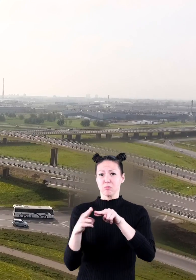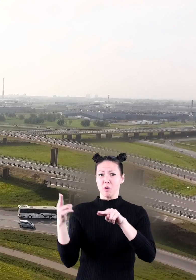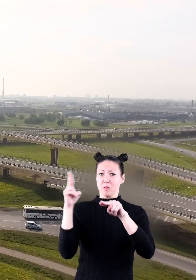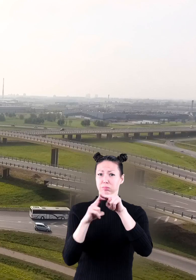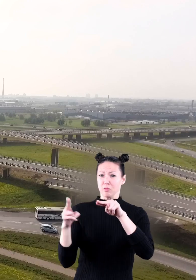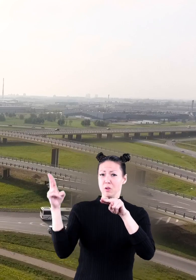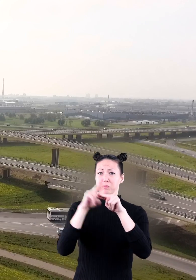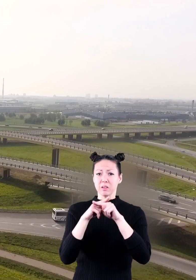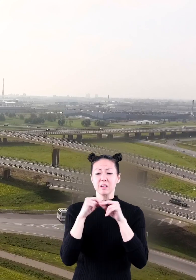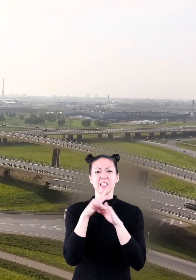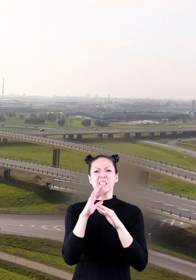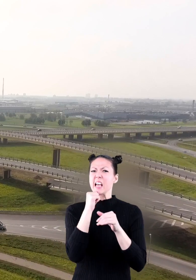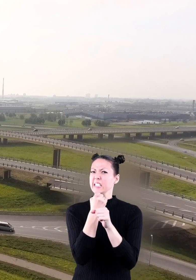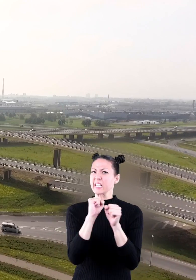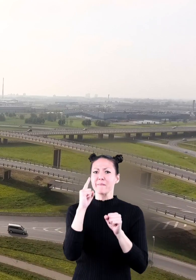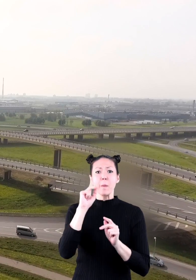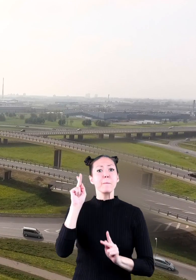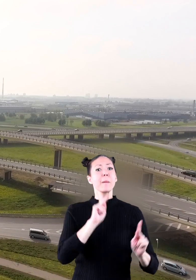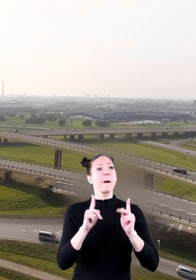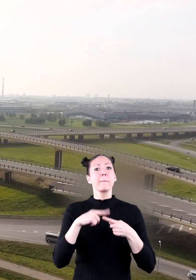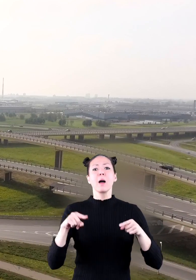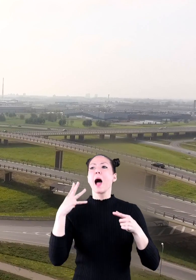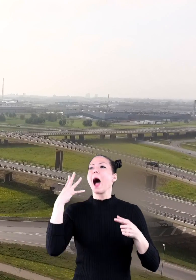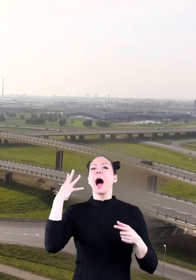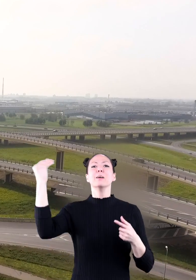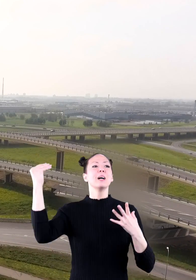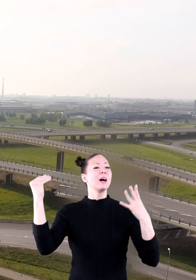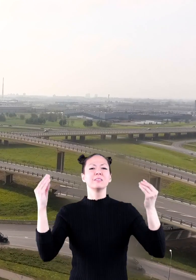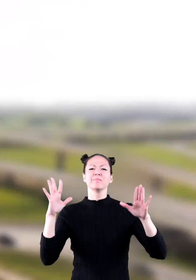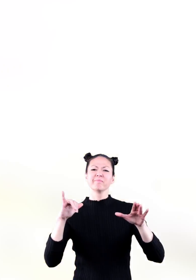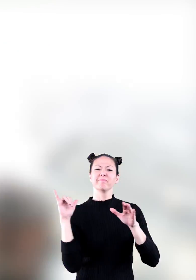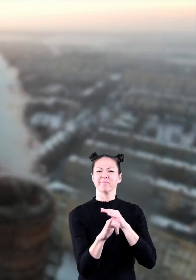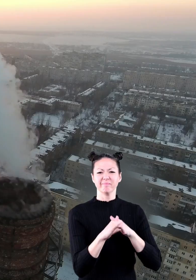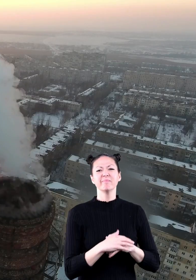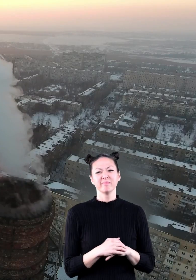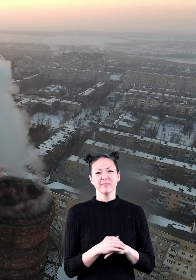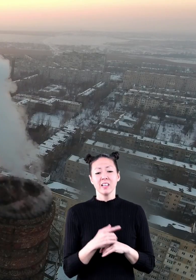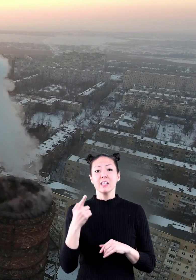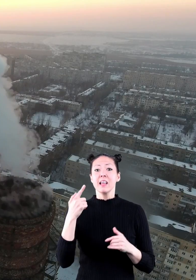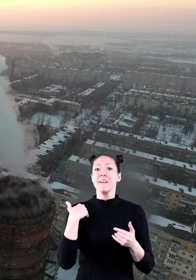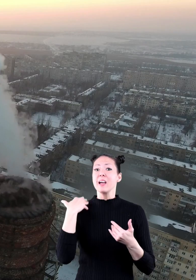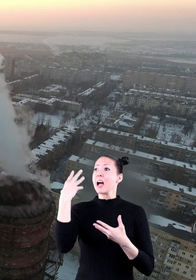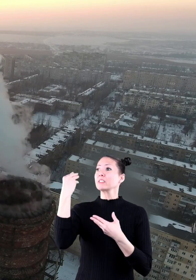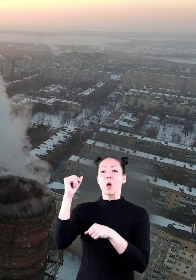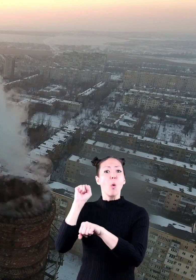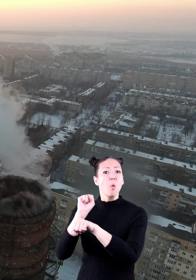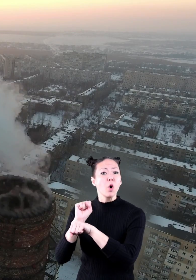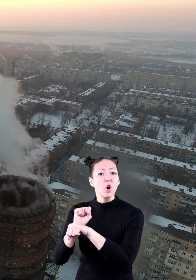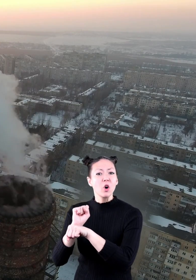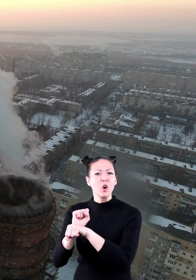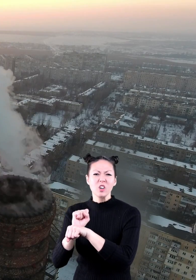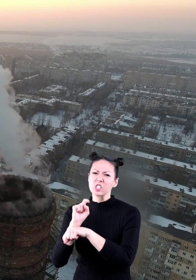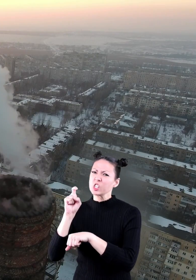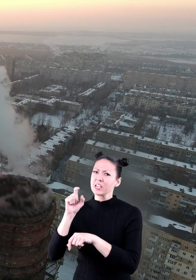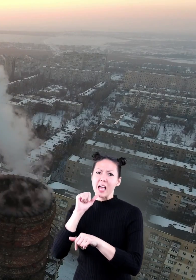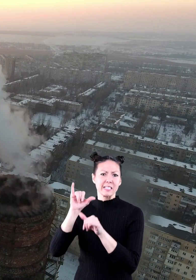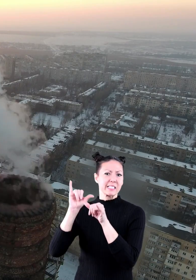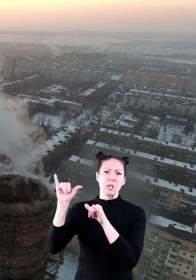air have increased, and it's not safe for people to go outside. Or if they have to work outside, they shouldn't stay outside